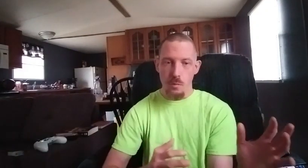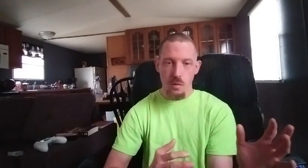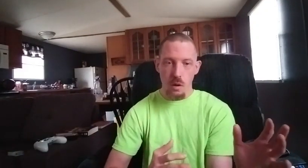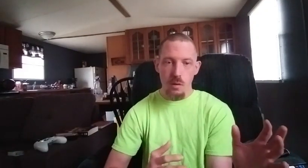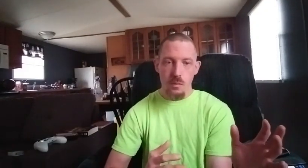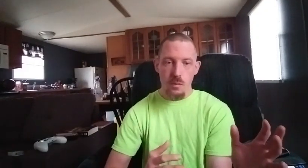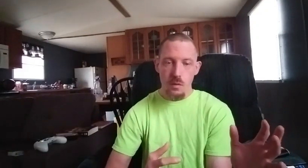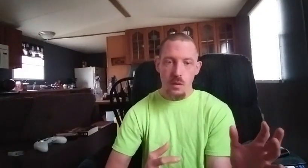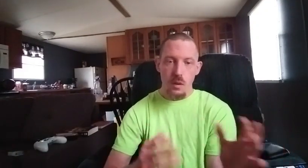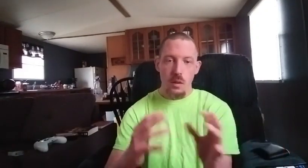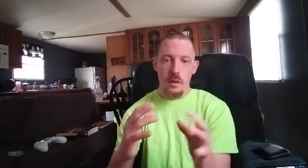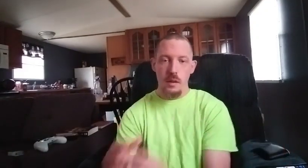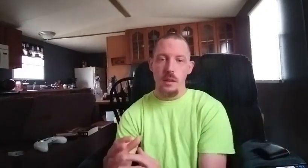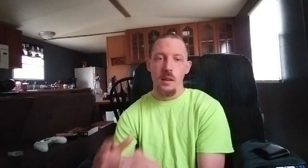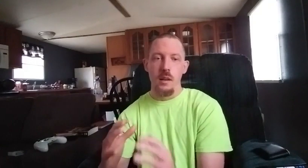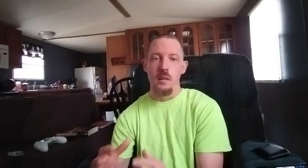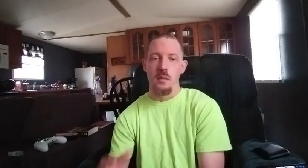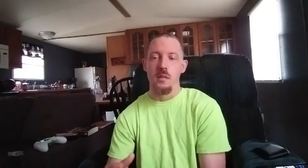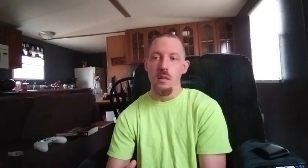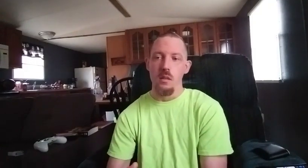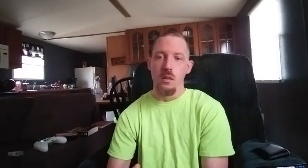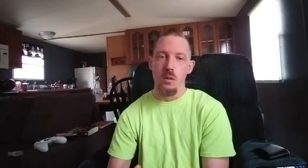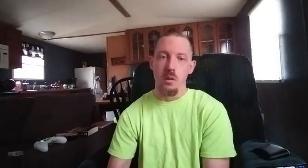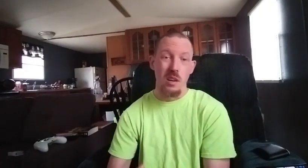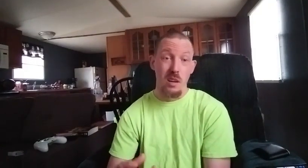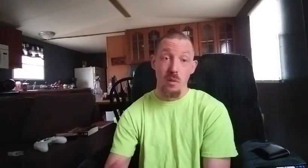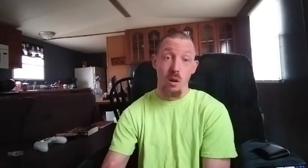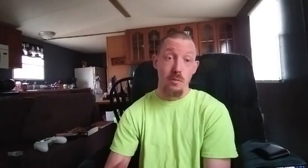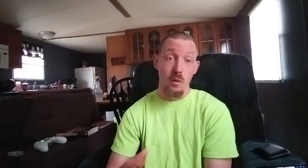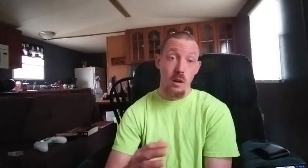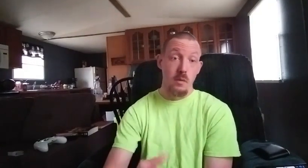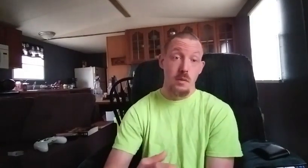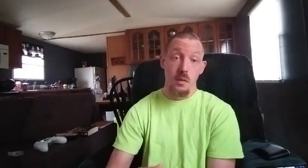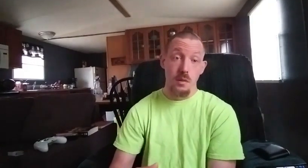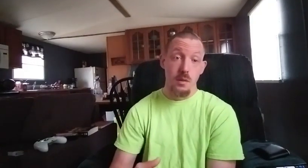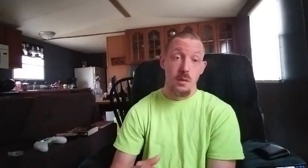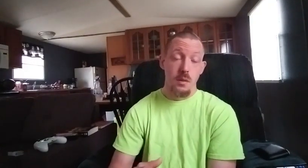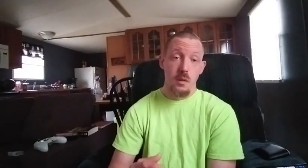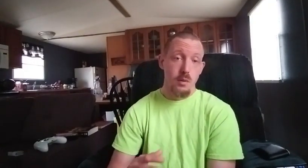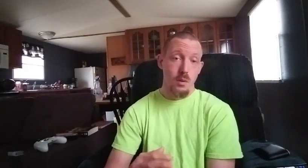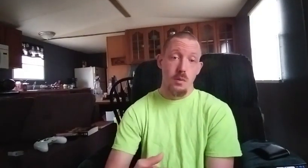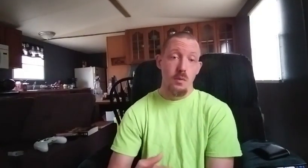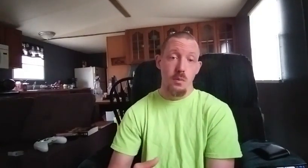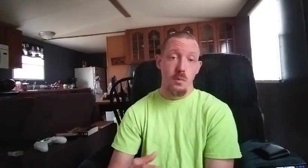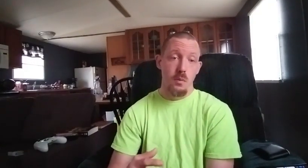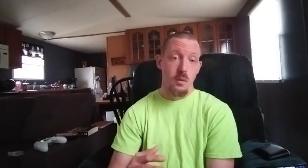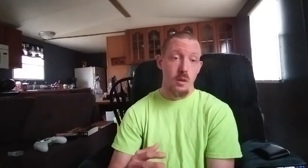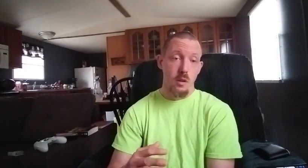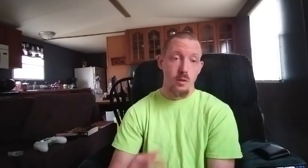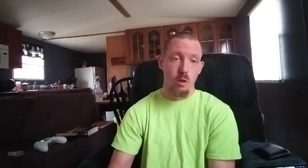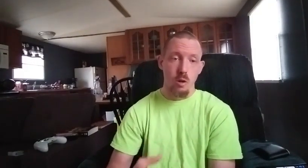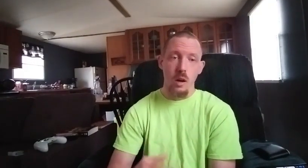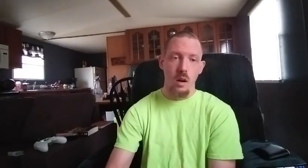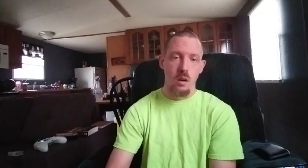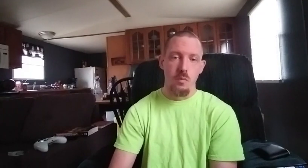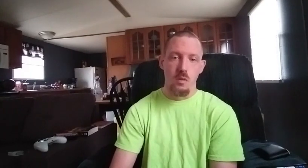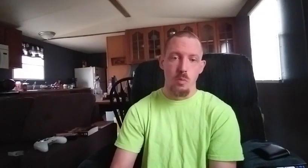themselves and that's the thing you know you gotta have the heart for everything you do in your craft to